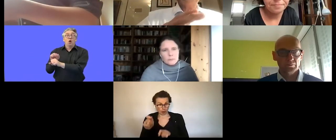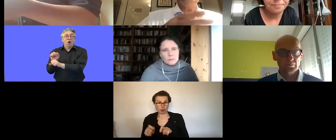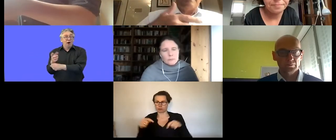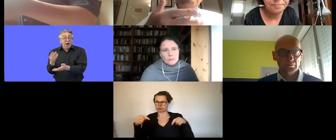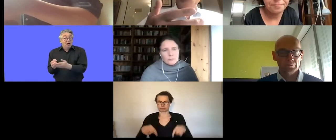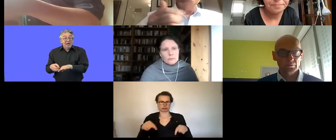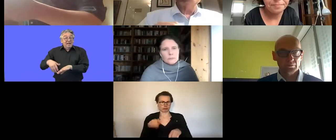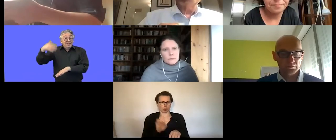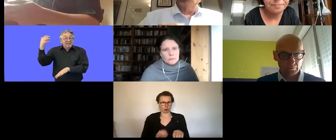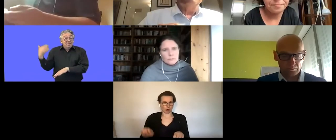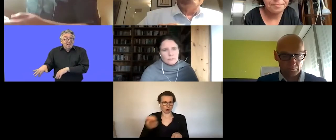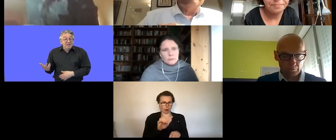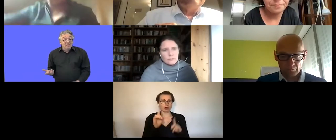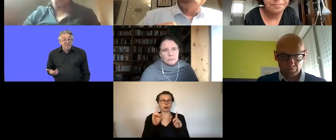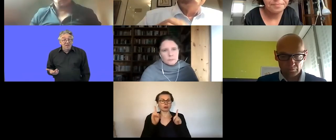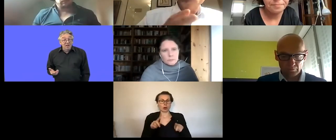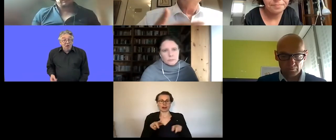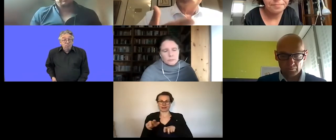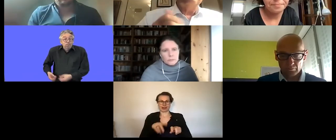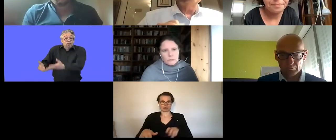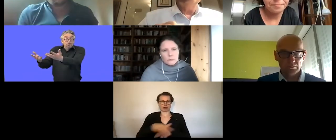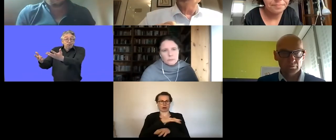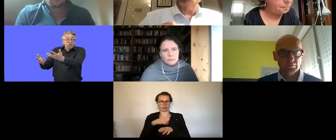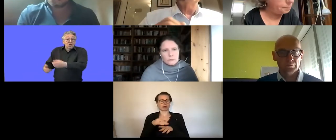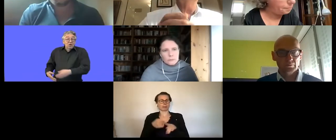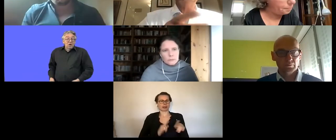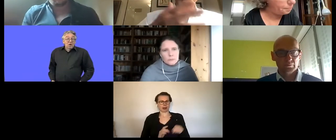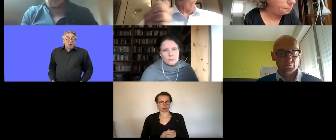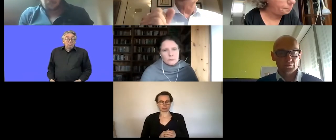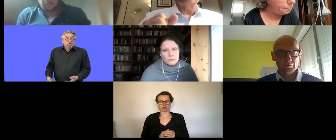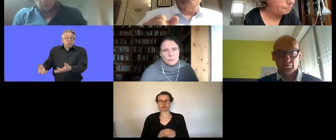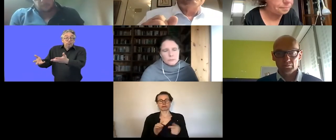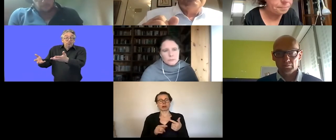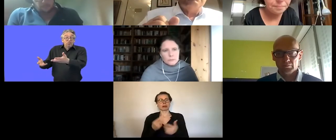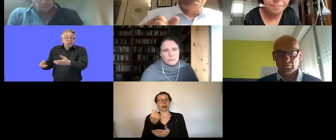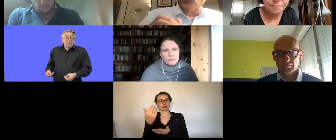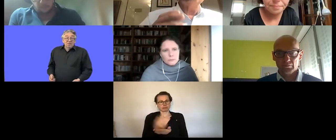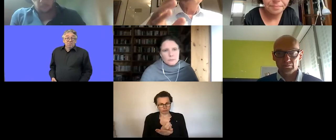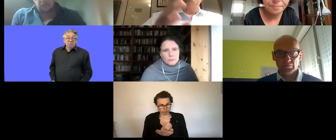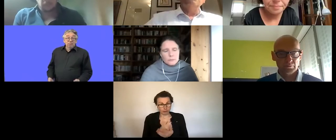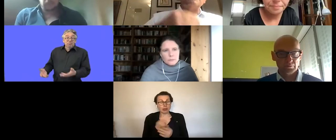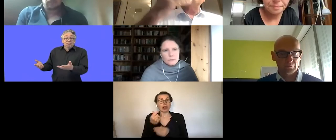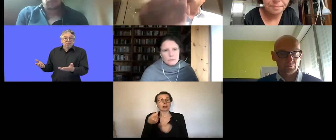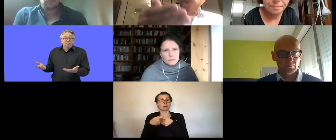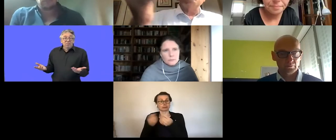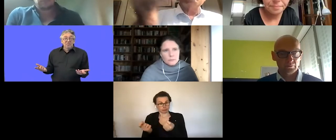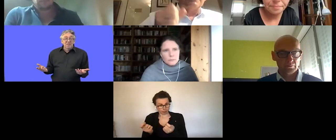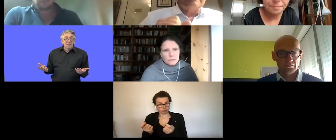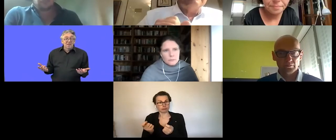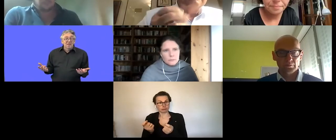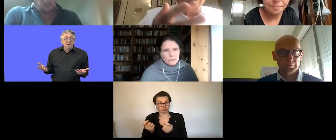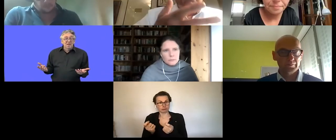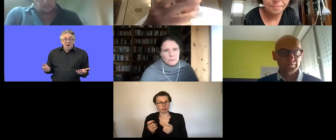for all of us it does mean that all citizens living in europe should be able to participate